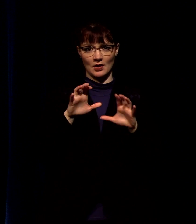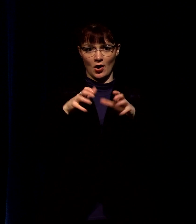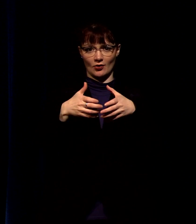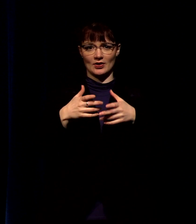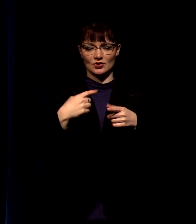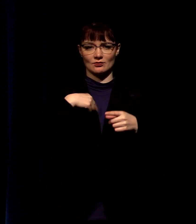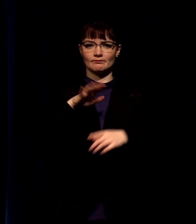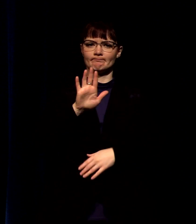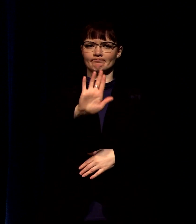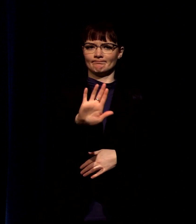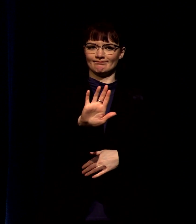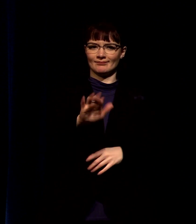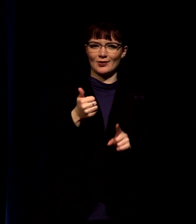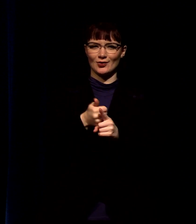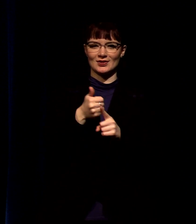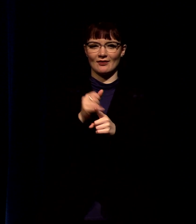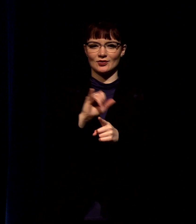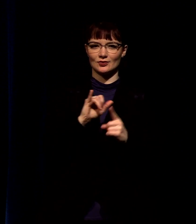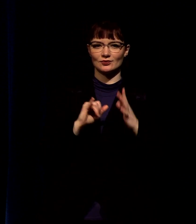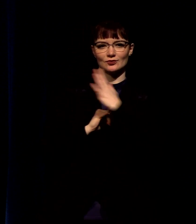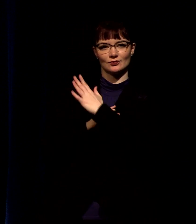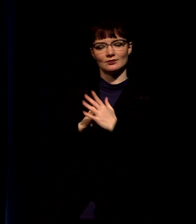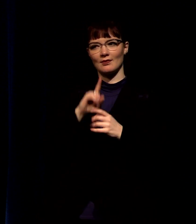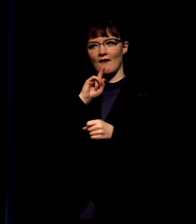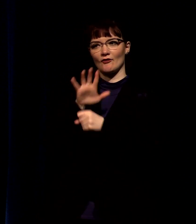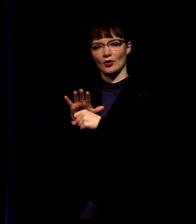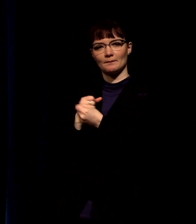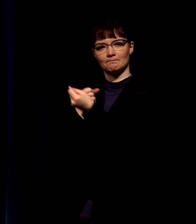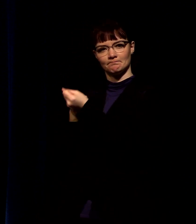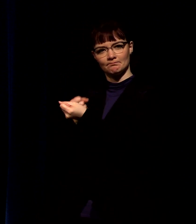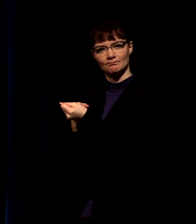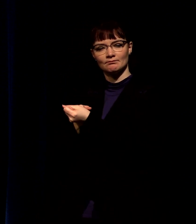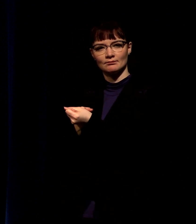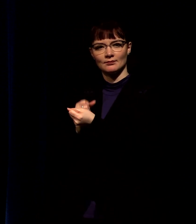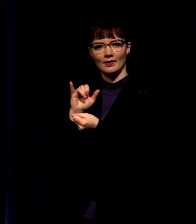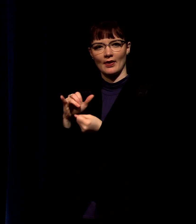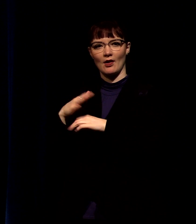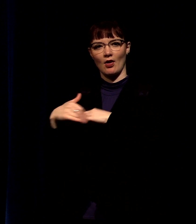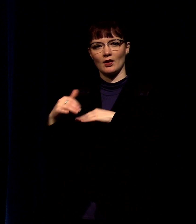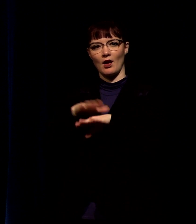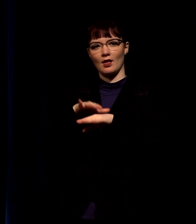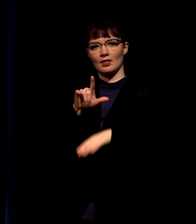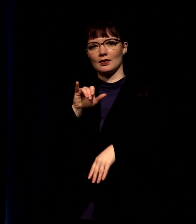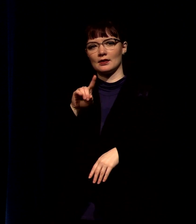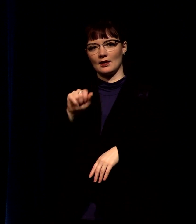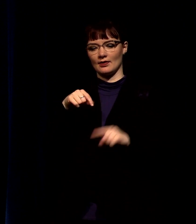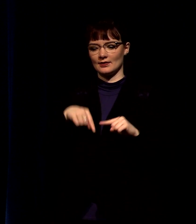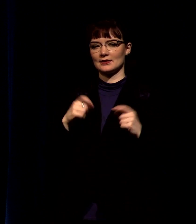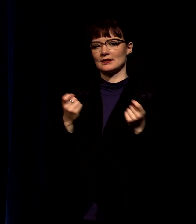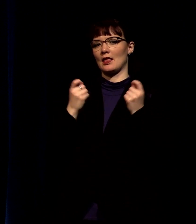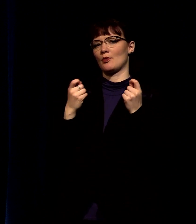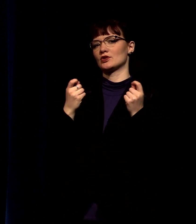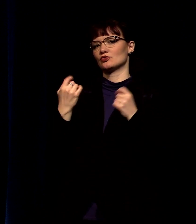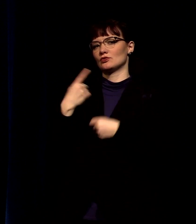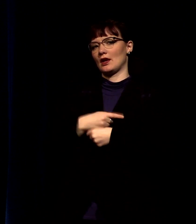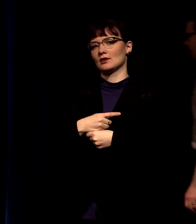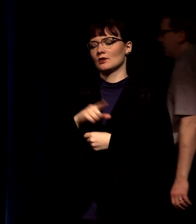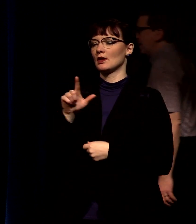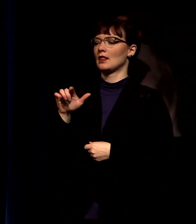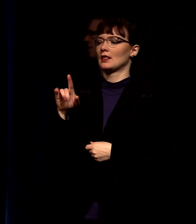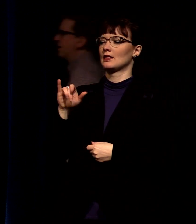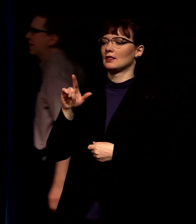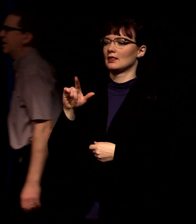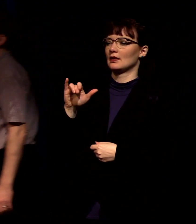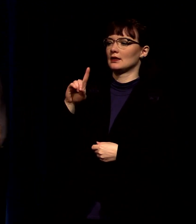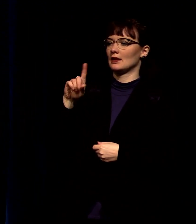hands as we affirm this calling on linda's life we'll be anointing her with oil but this is a celebration today and so linda